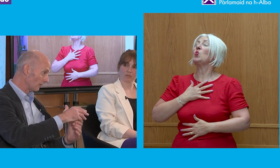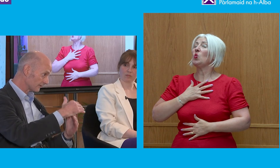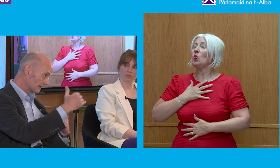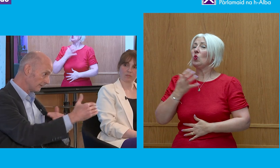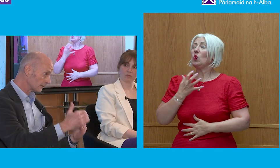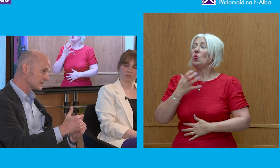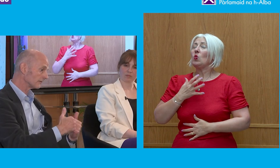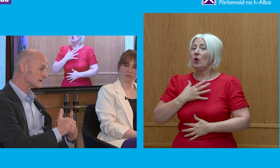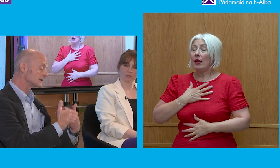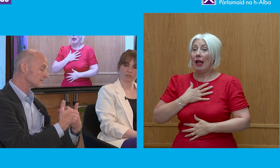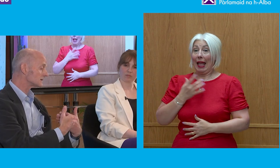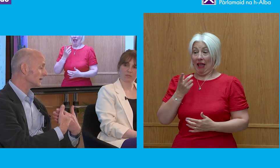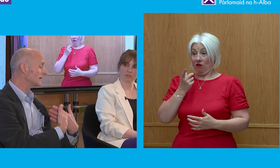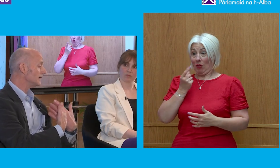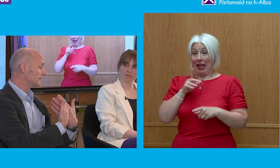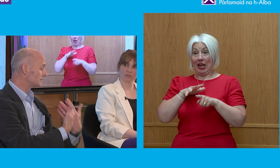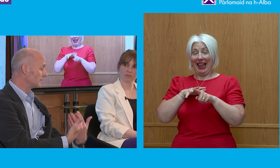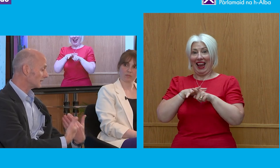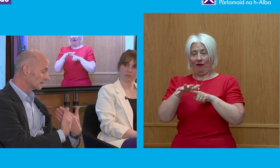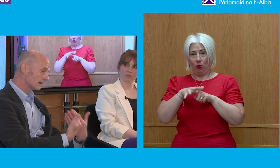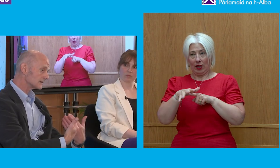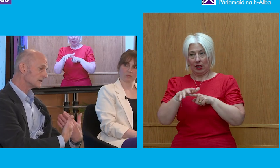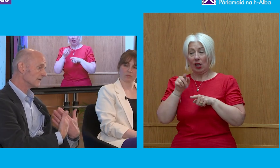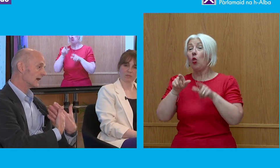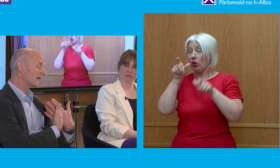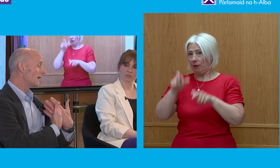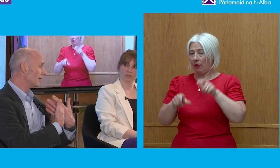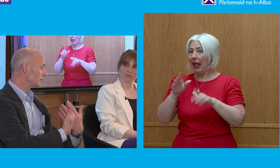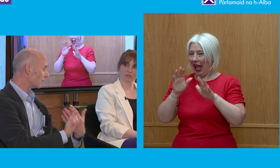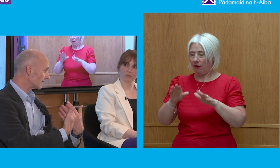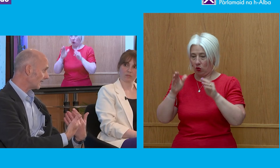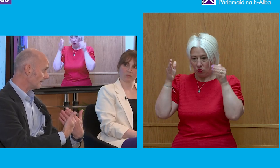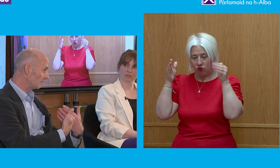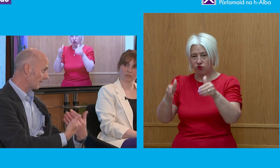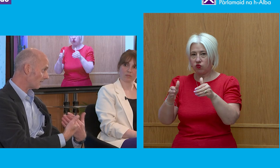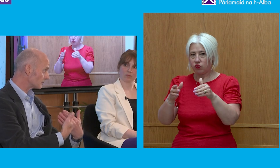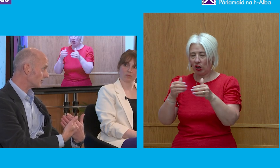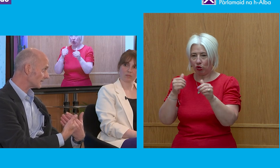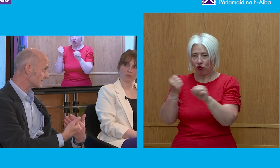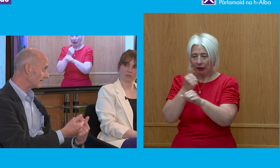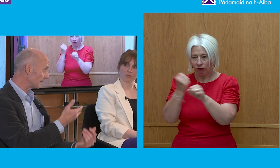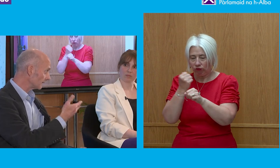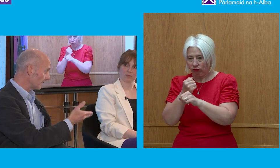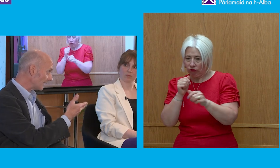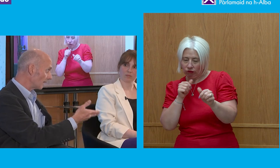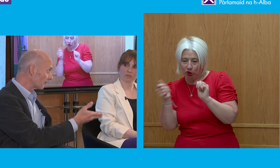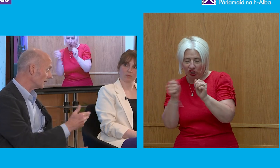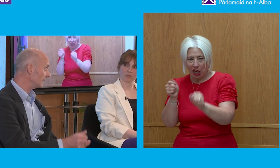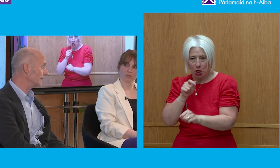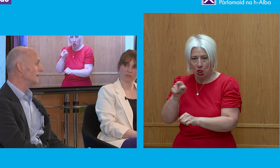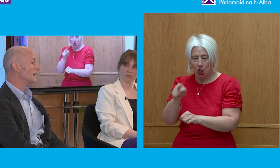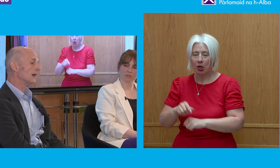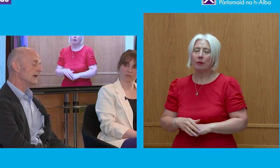those who have some influence over this, seems to me, need to be cognizant of that and do what they can in their power to address that. I think that,